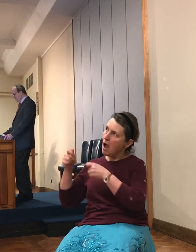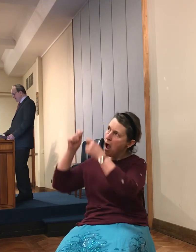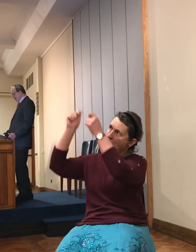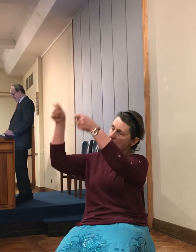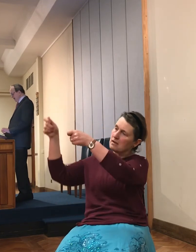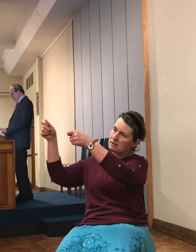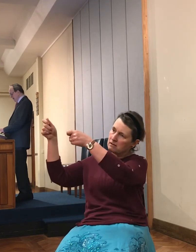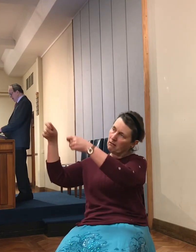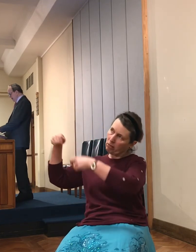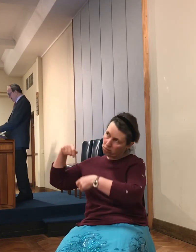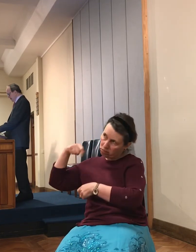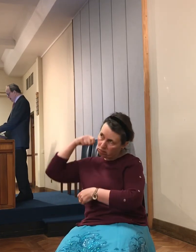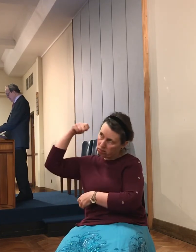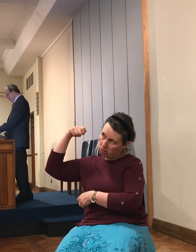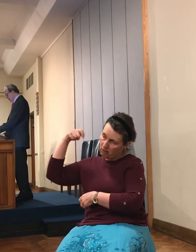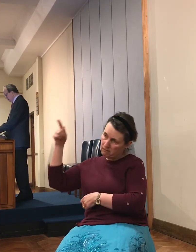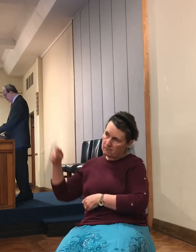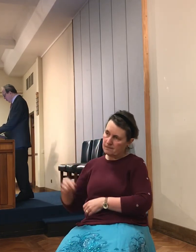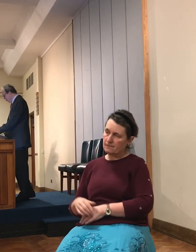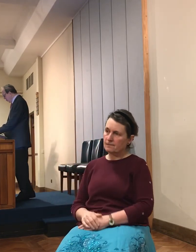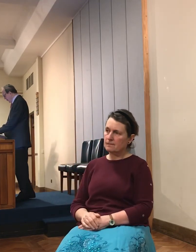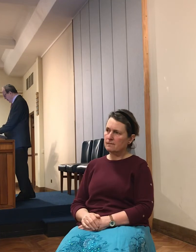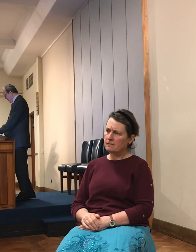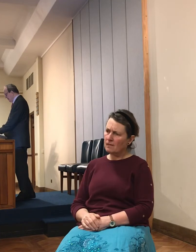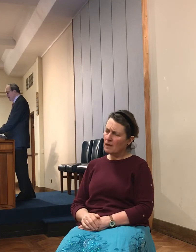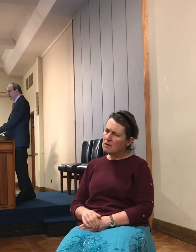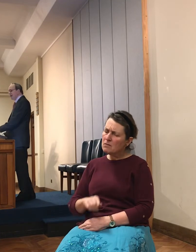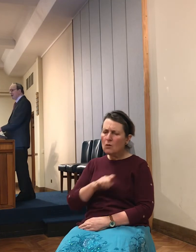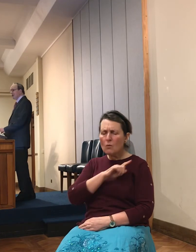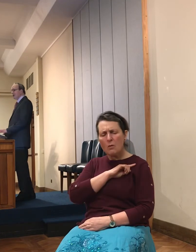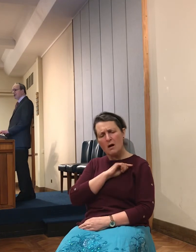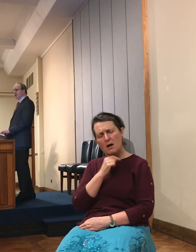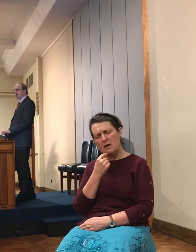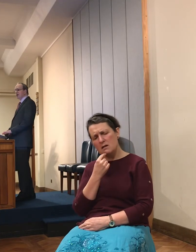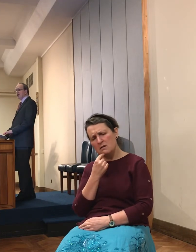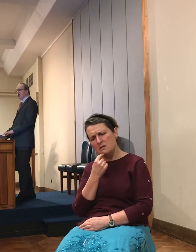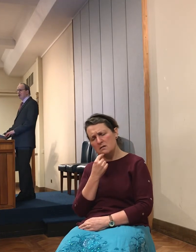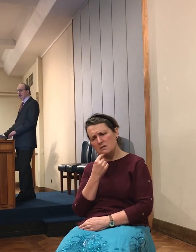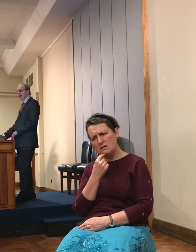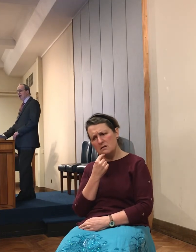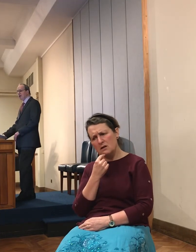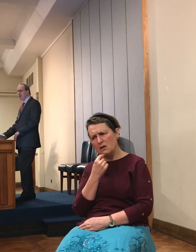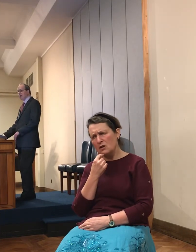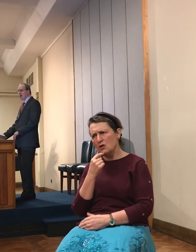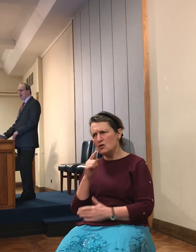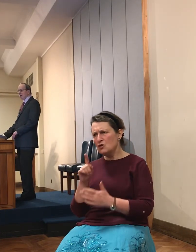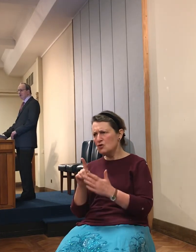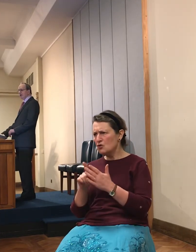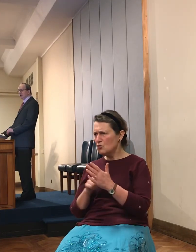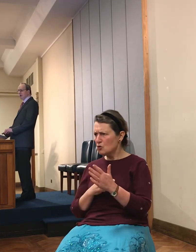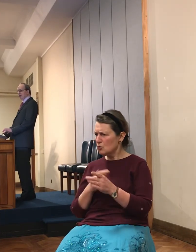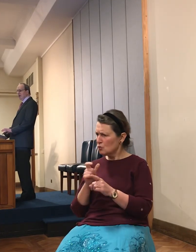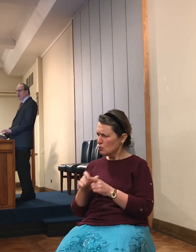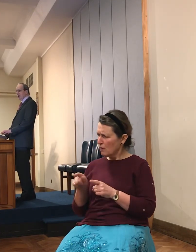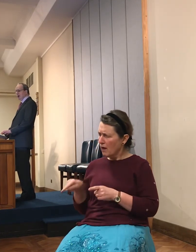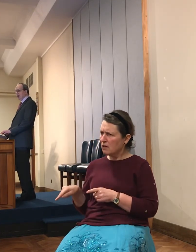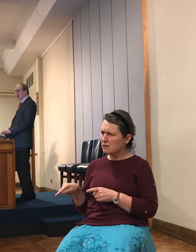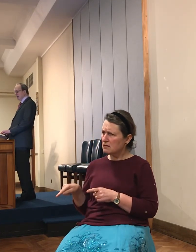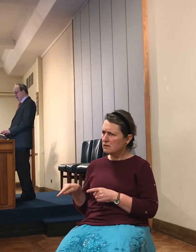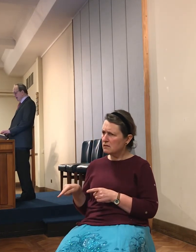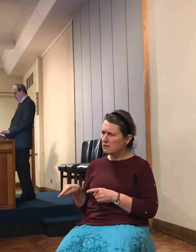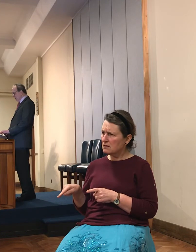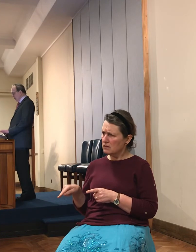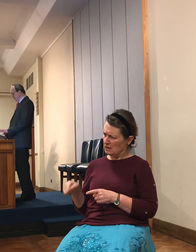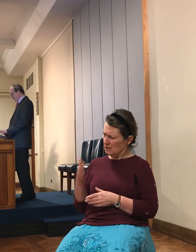But why did he order this strange ritual, if you